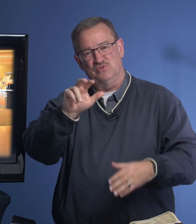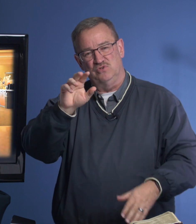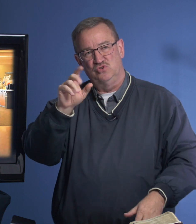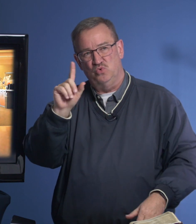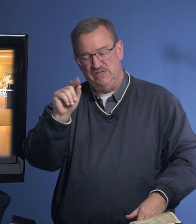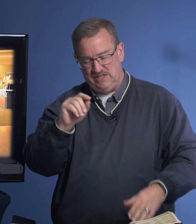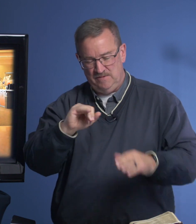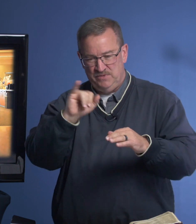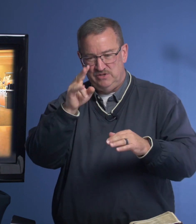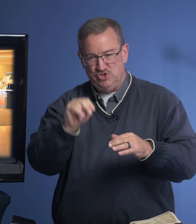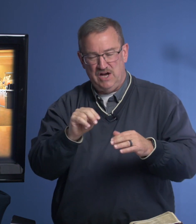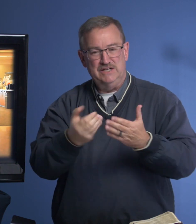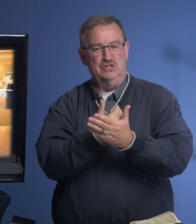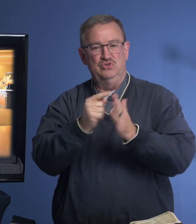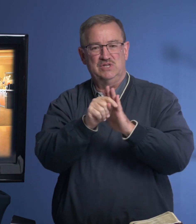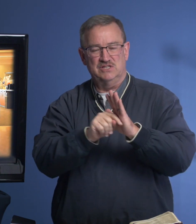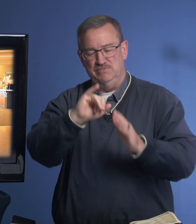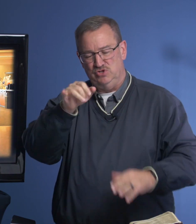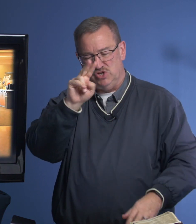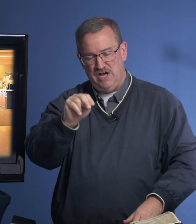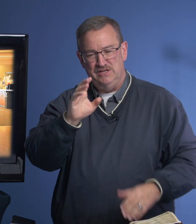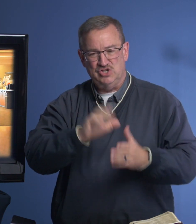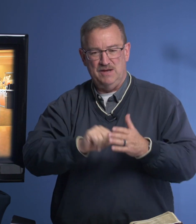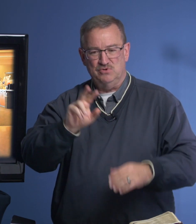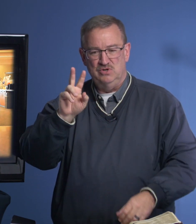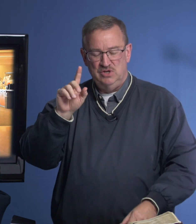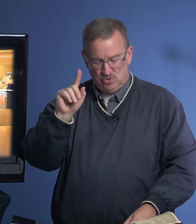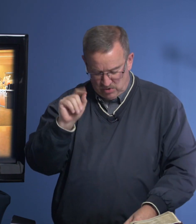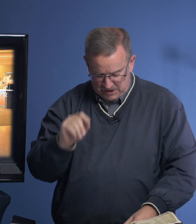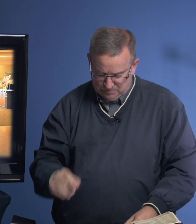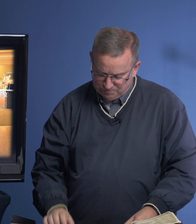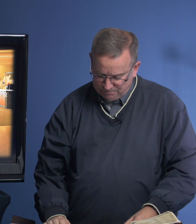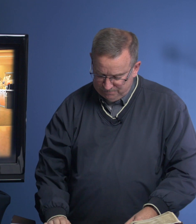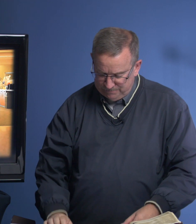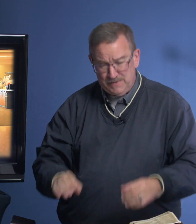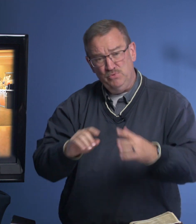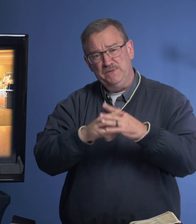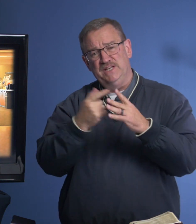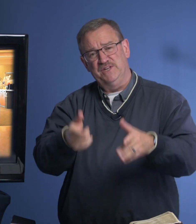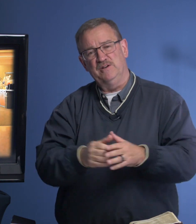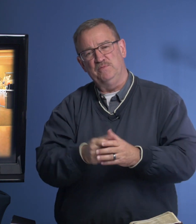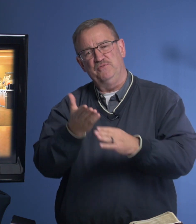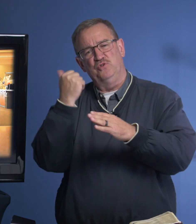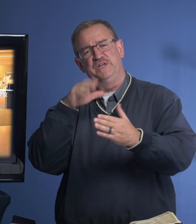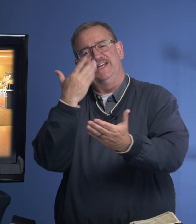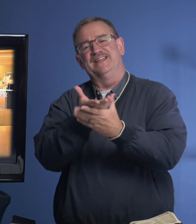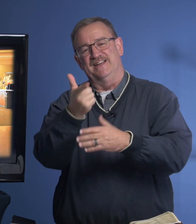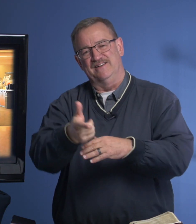20? John in the New Testament, John chapter 20. We'll begin there, but before we get there,